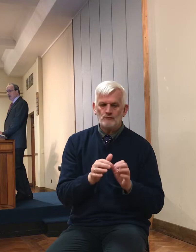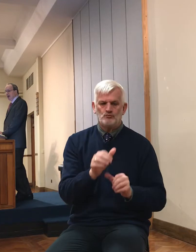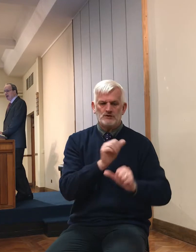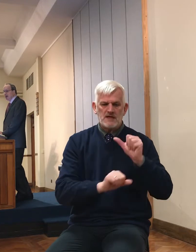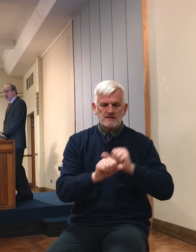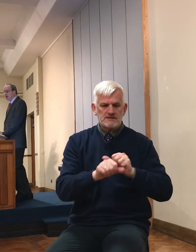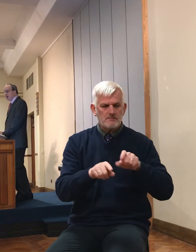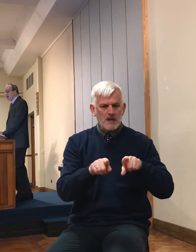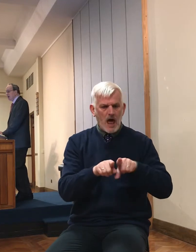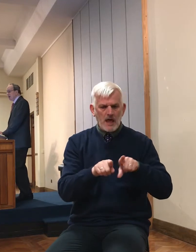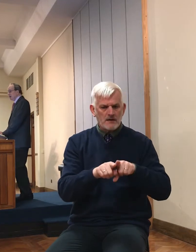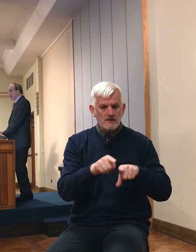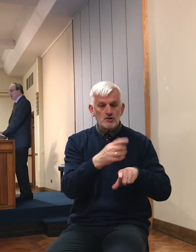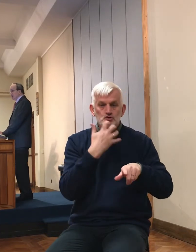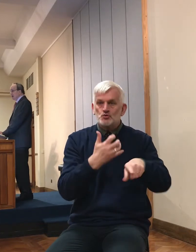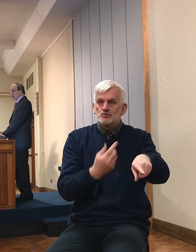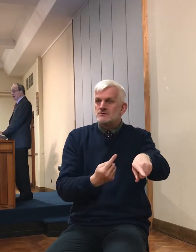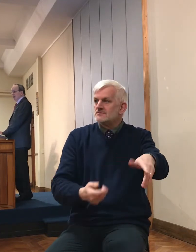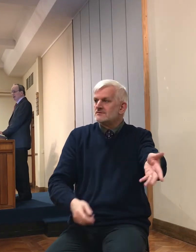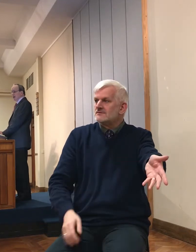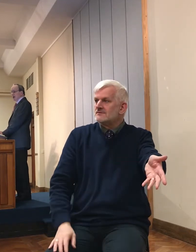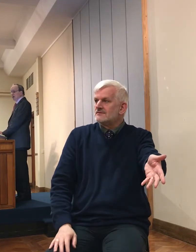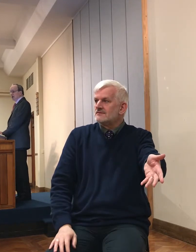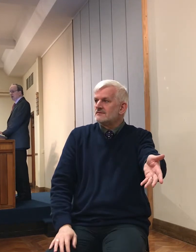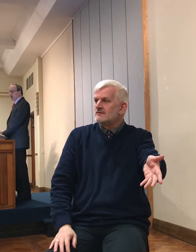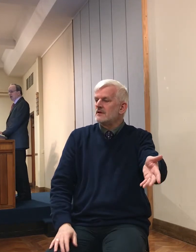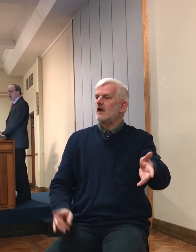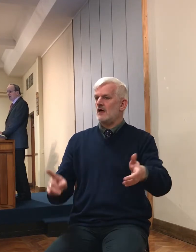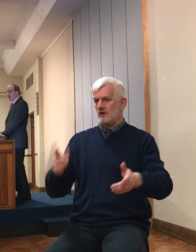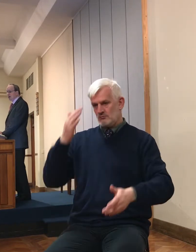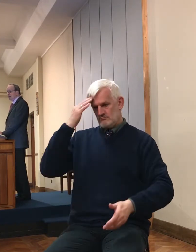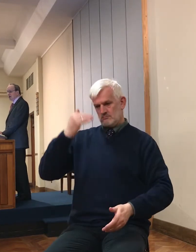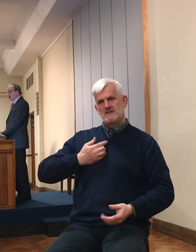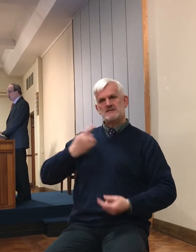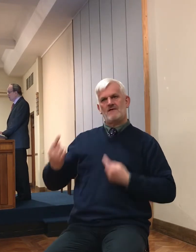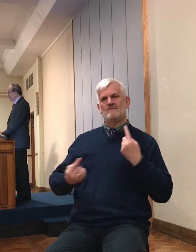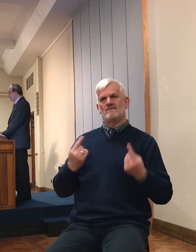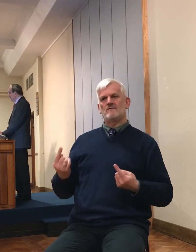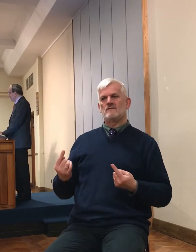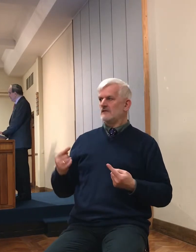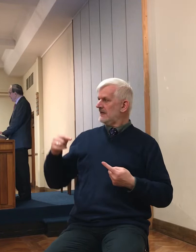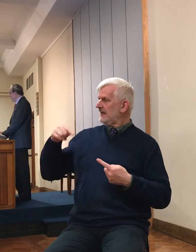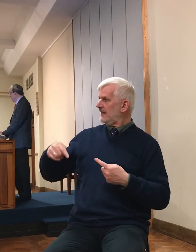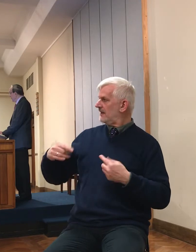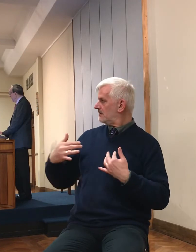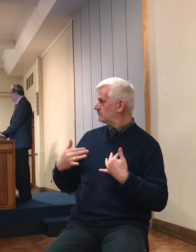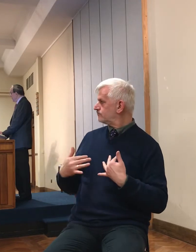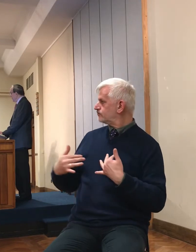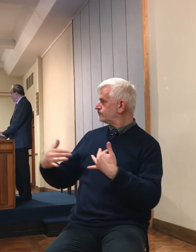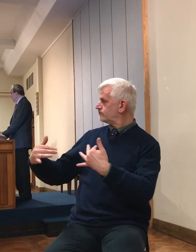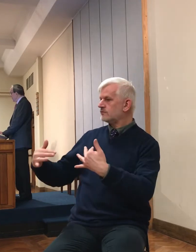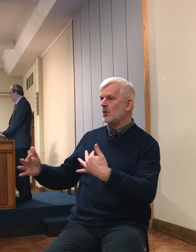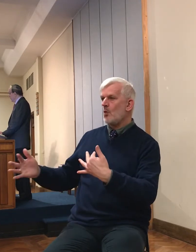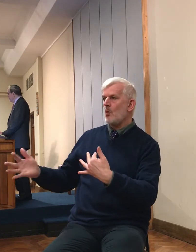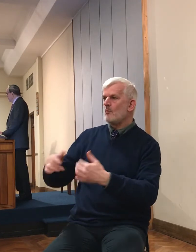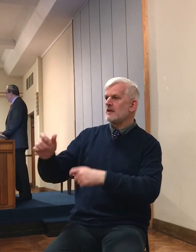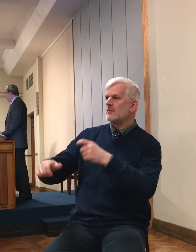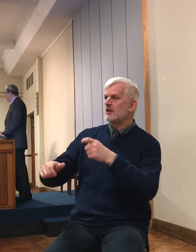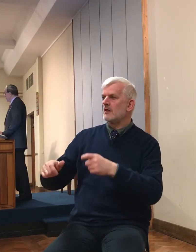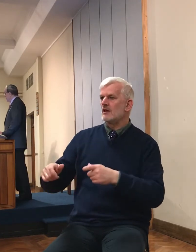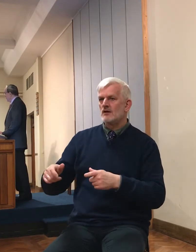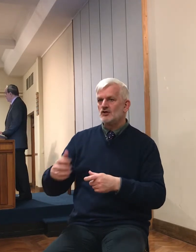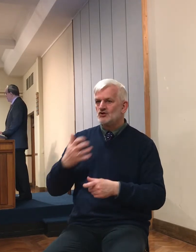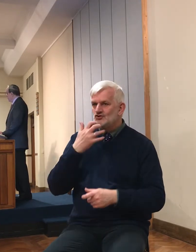It's rather like us. Here we are, the vast majority of us in this hall gathered tonight. We are